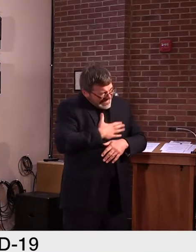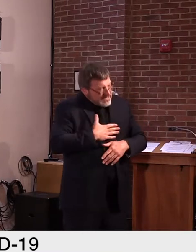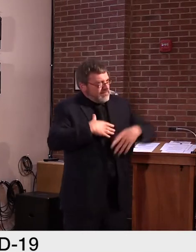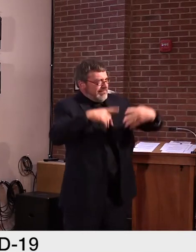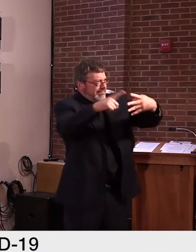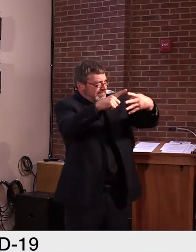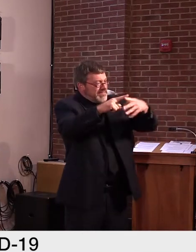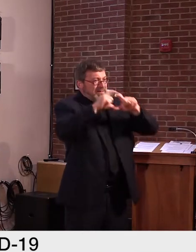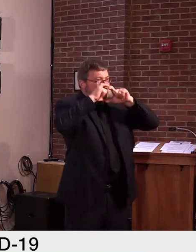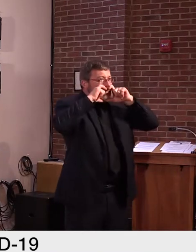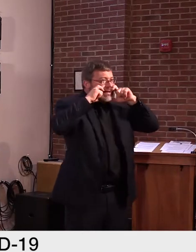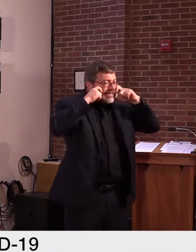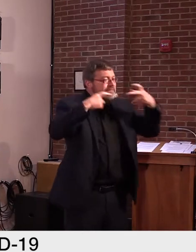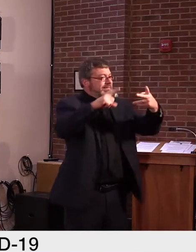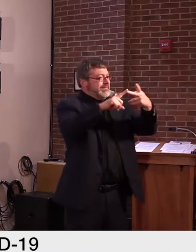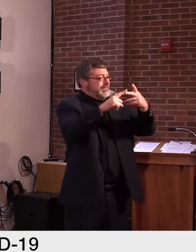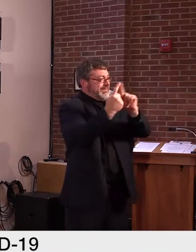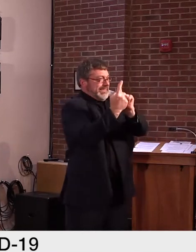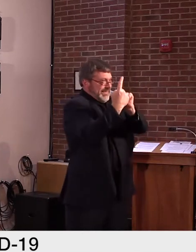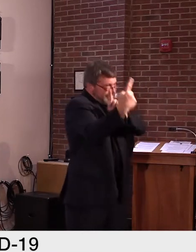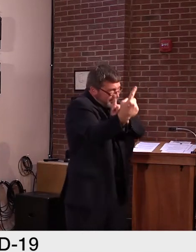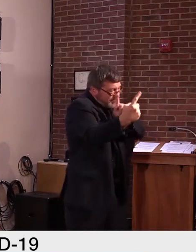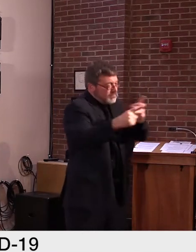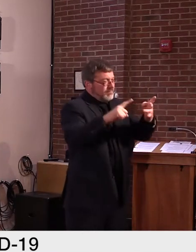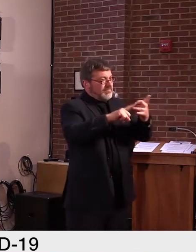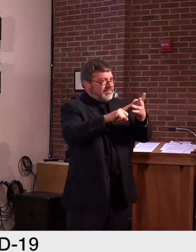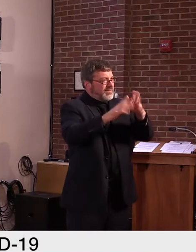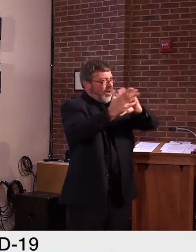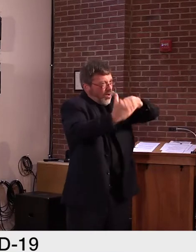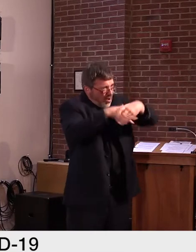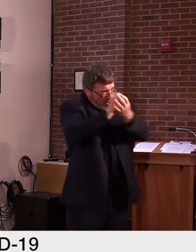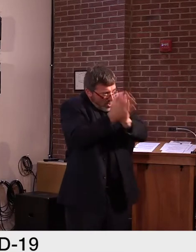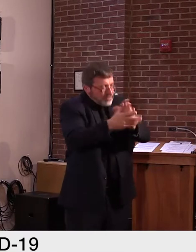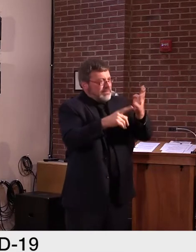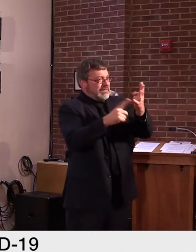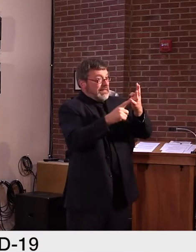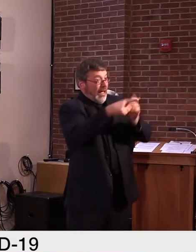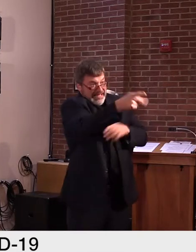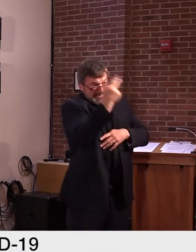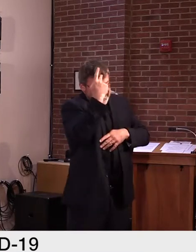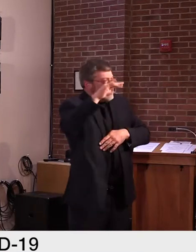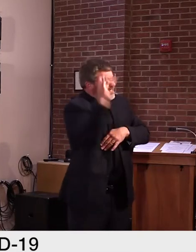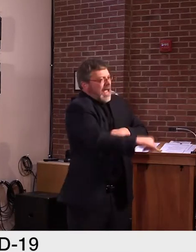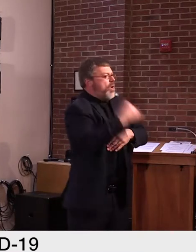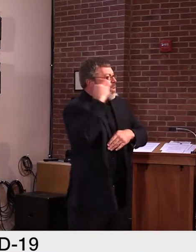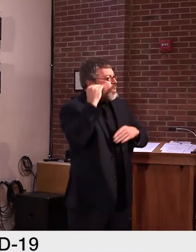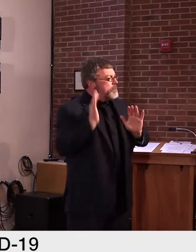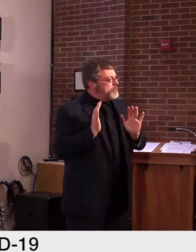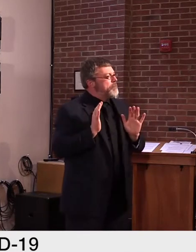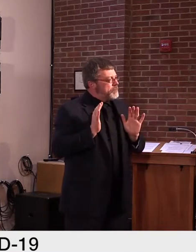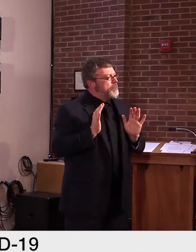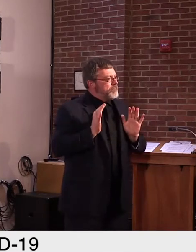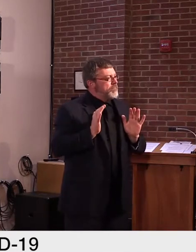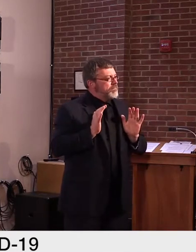keeping a distance from others, and limiting riskier activities like social gatherings indoors.